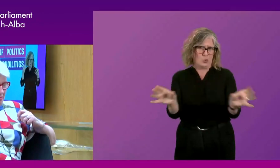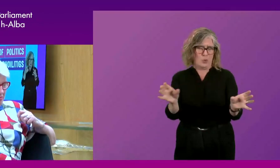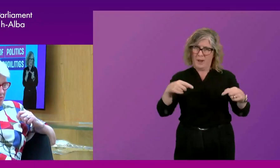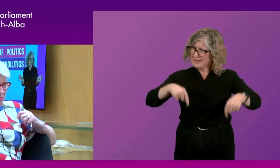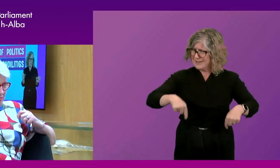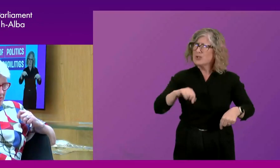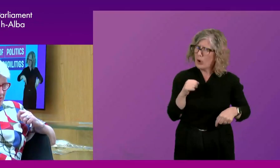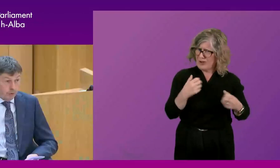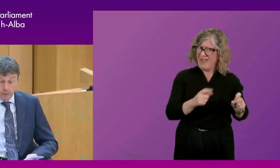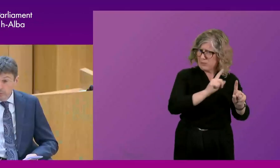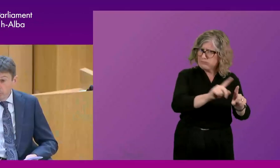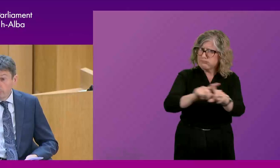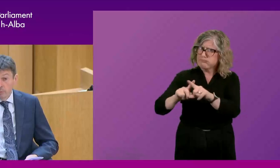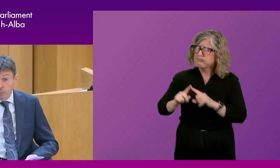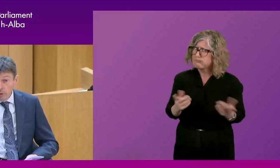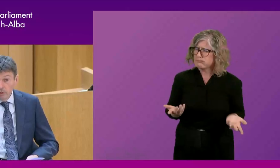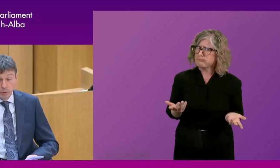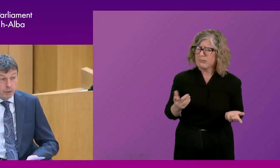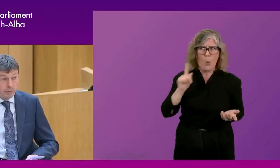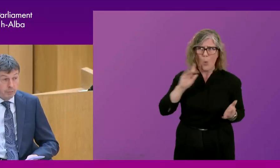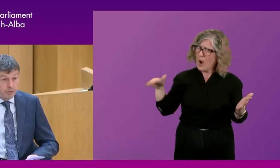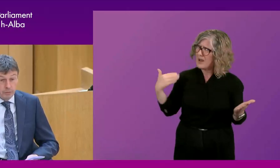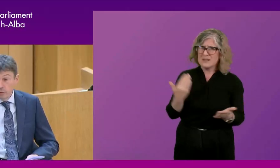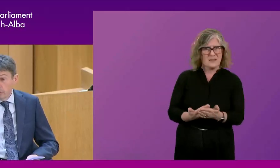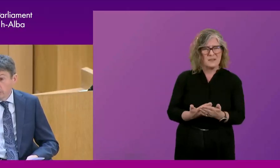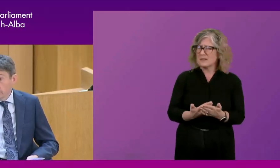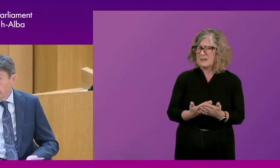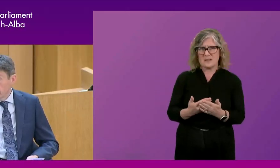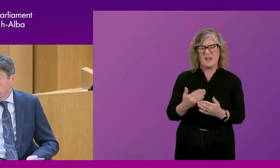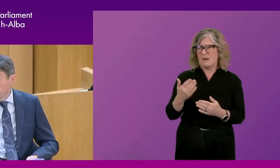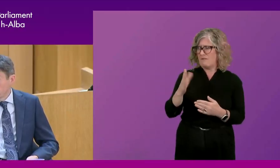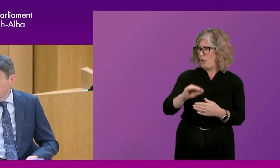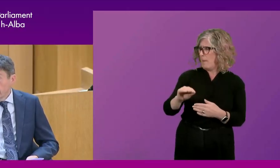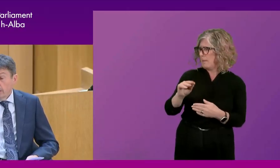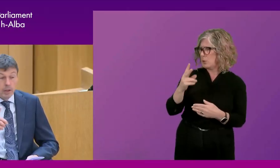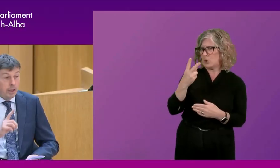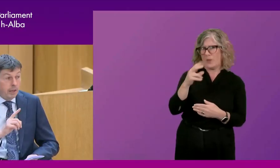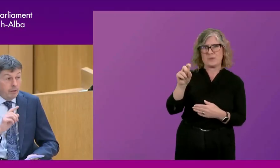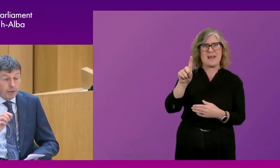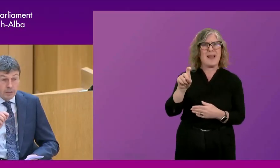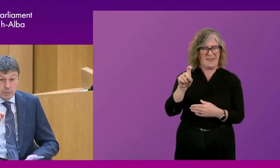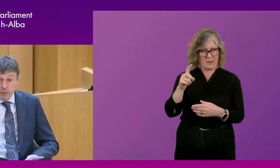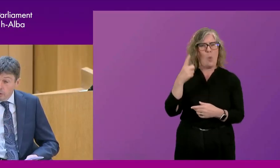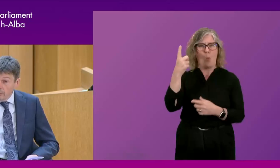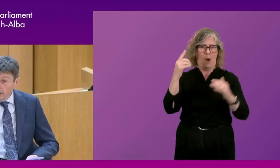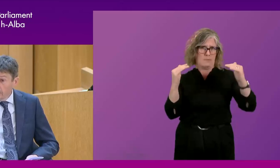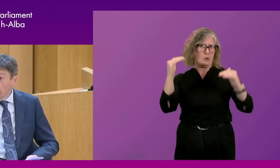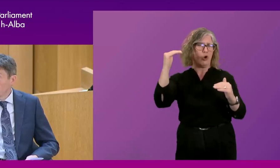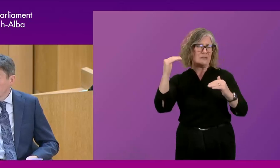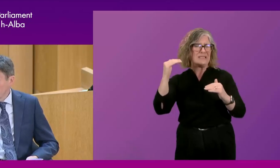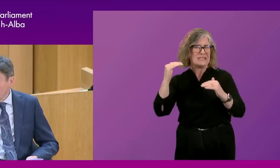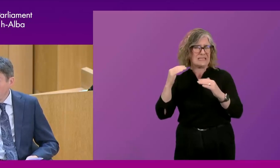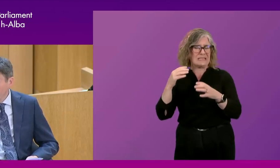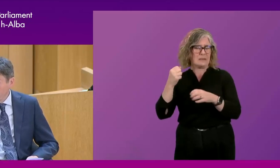You can only ever, there's been one, one majority government from 2011. Uh, everything else has been, okay, very